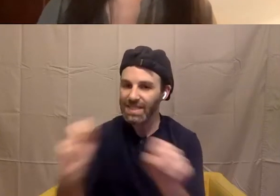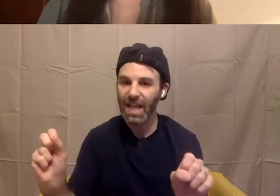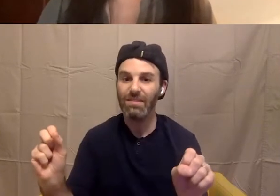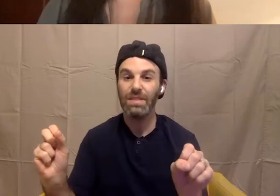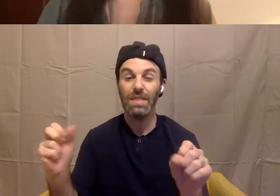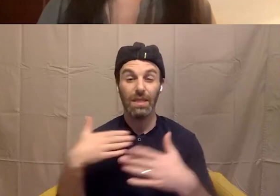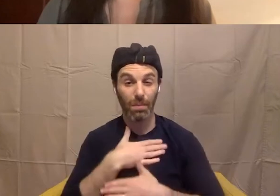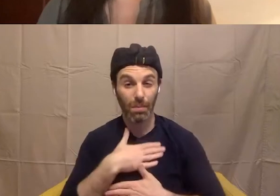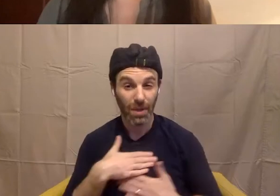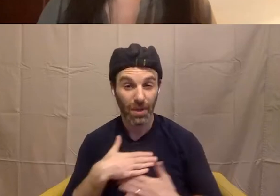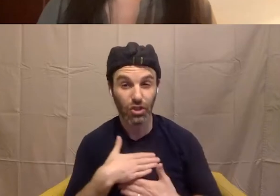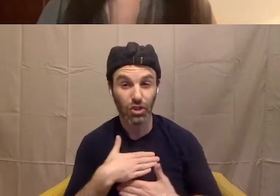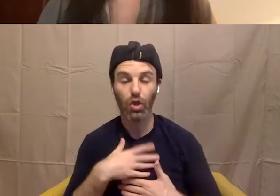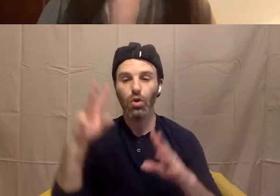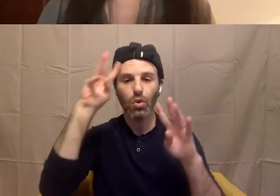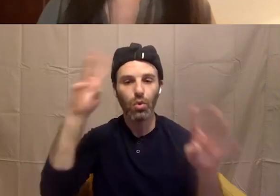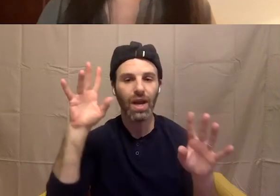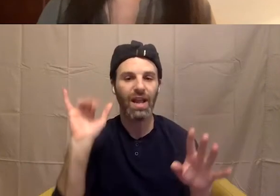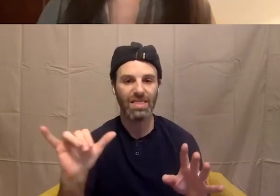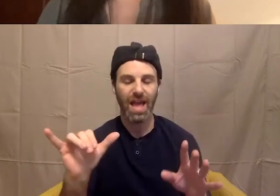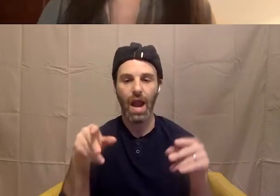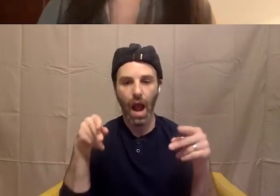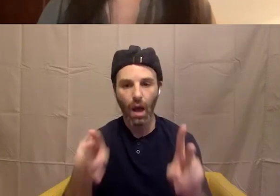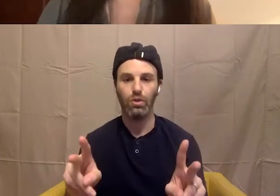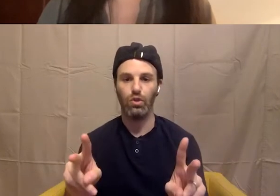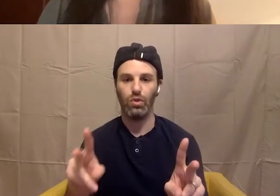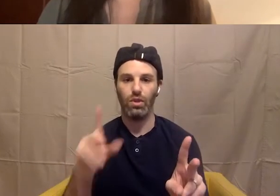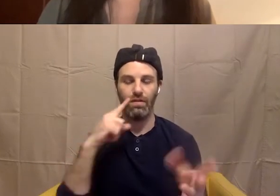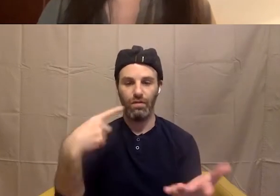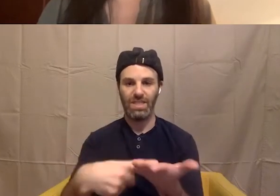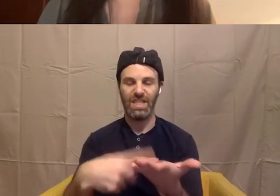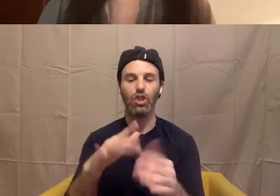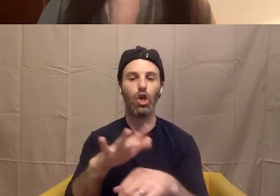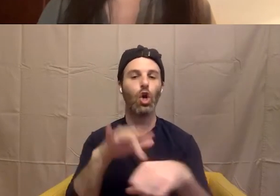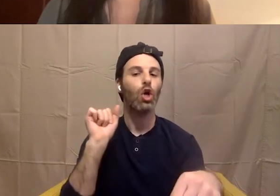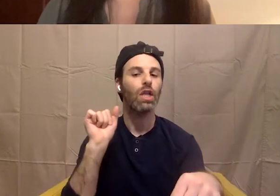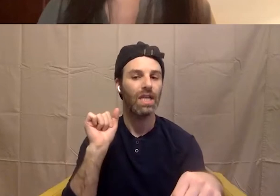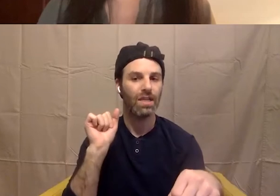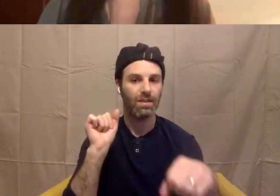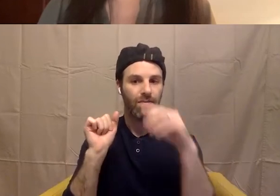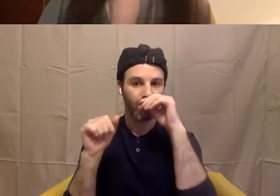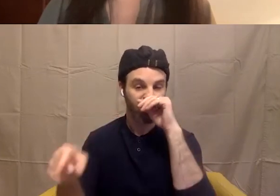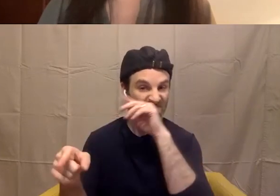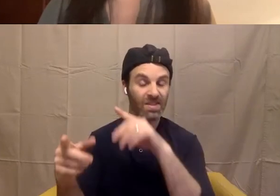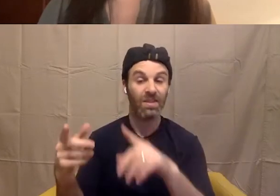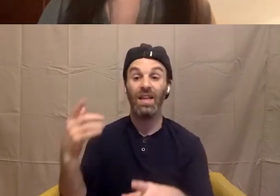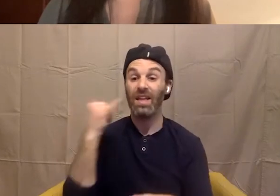early, as early as you can, whatever age your young person is right now, if you have a young person in your world,